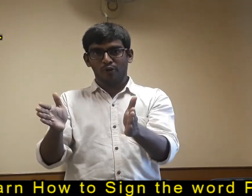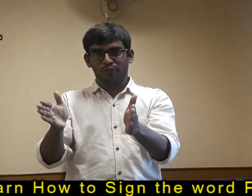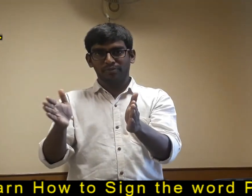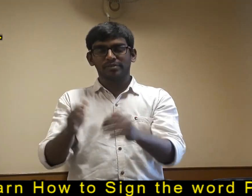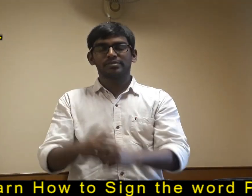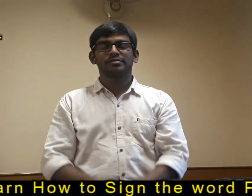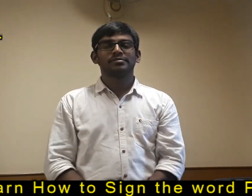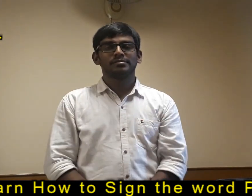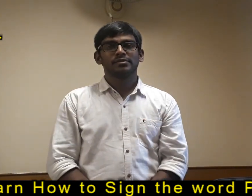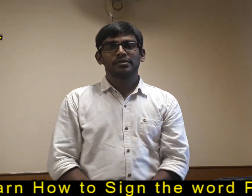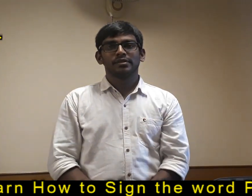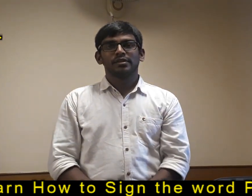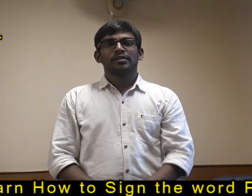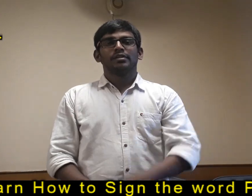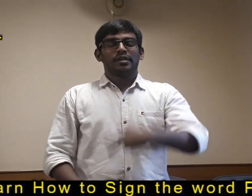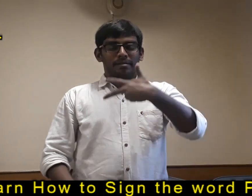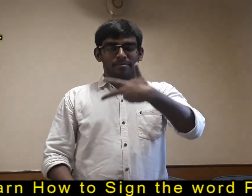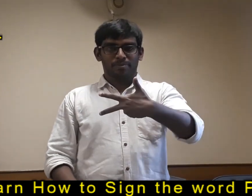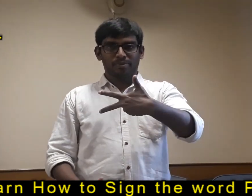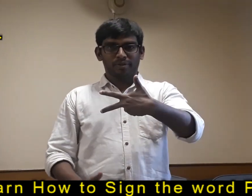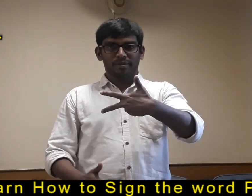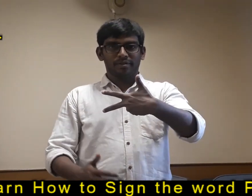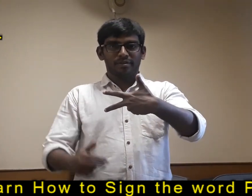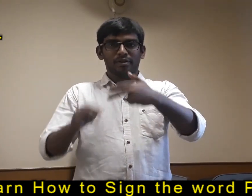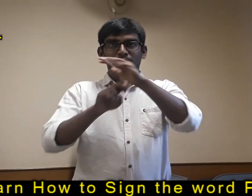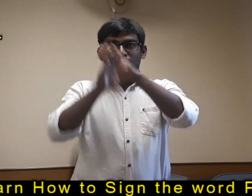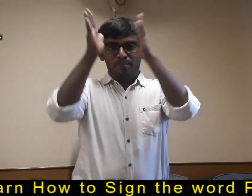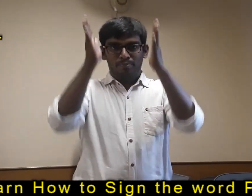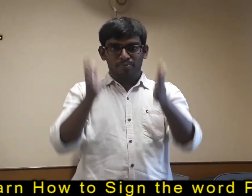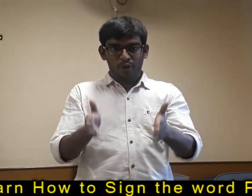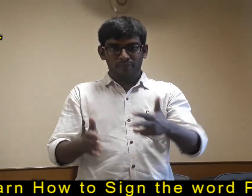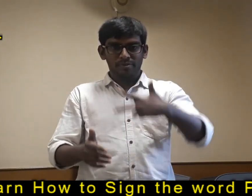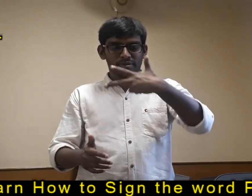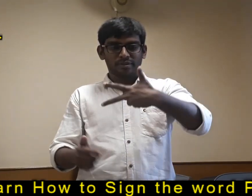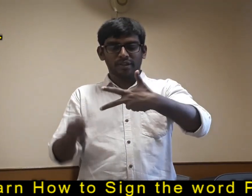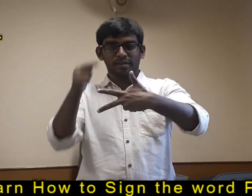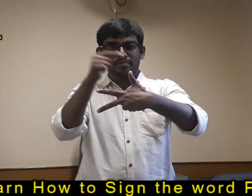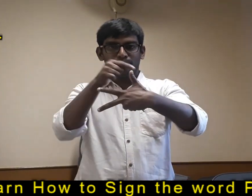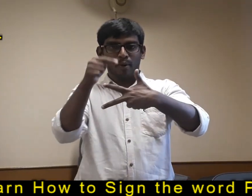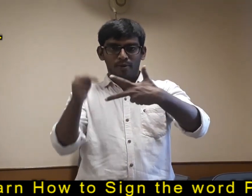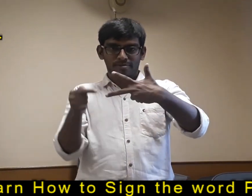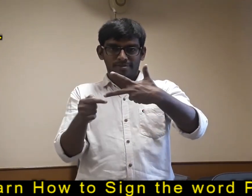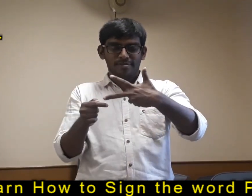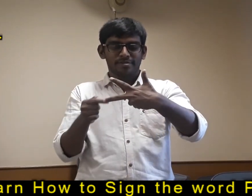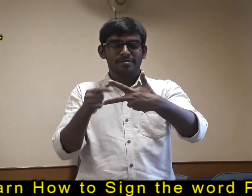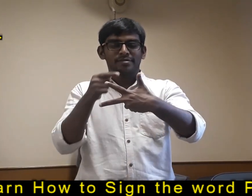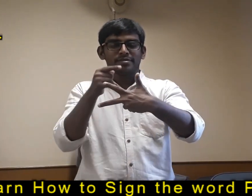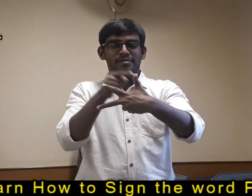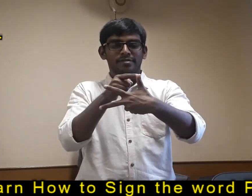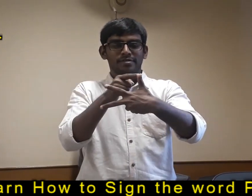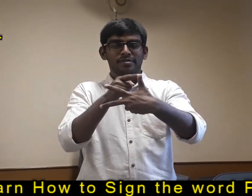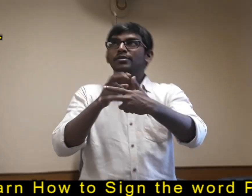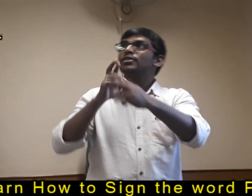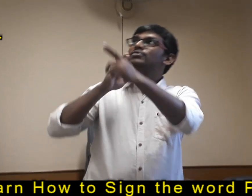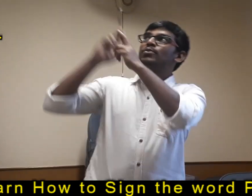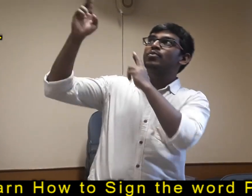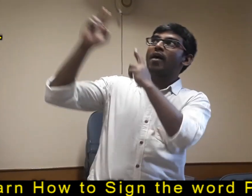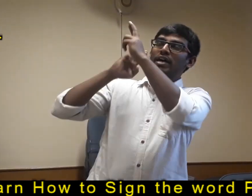of Latter-day Saints. The Book of Mormon speaks by ancient and modern covenant to you, who are the children